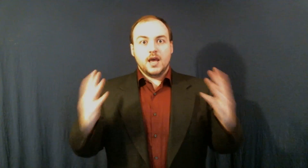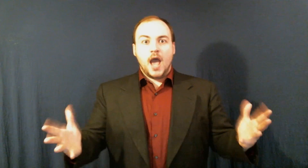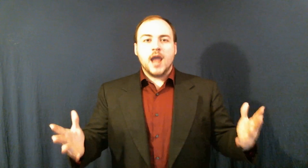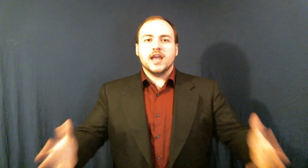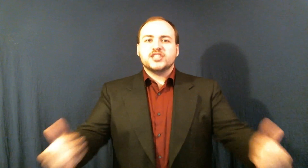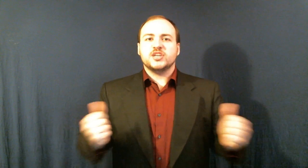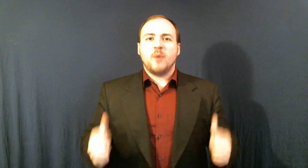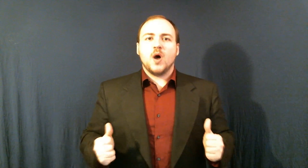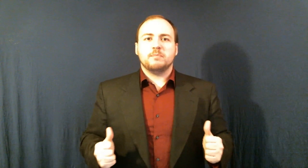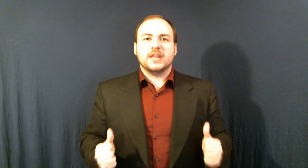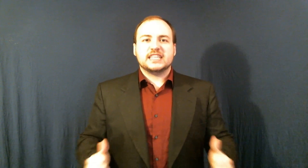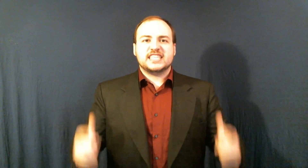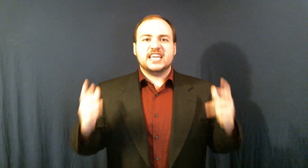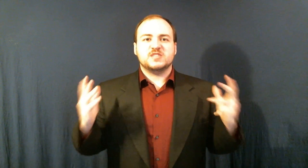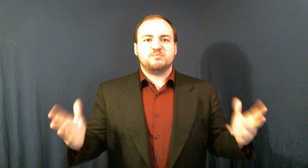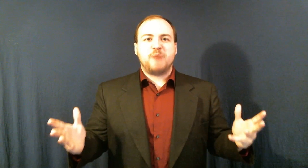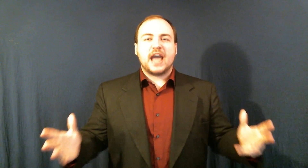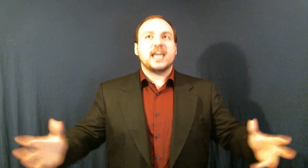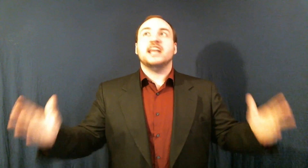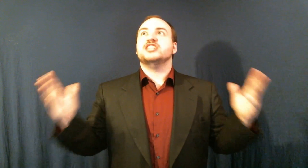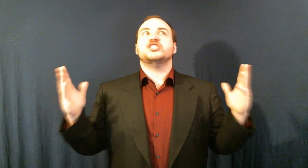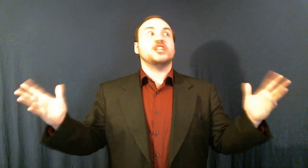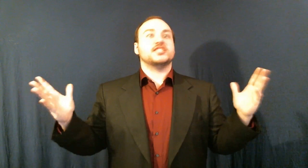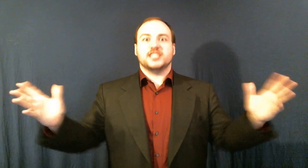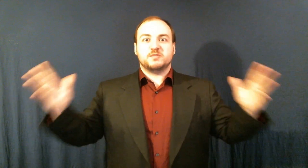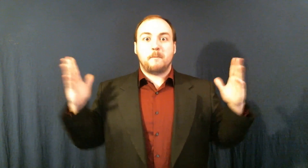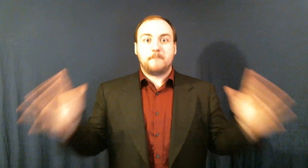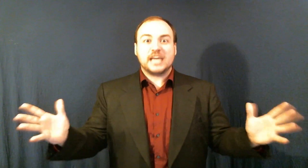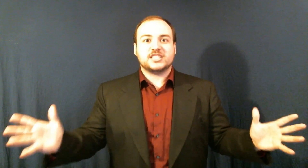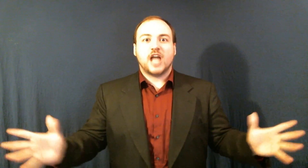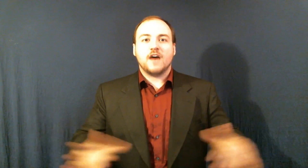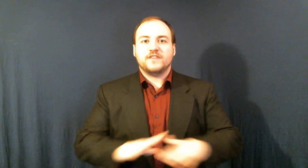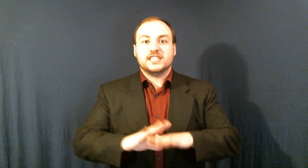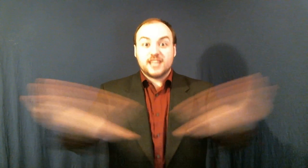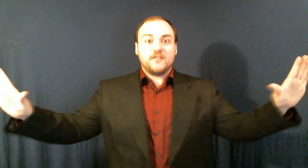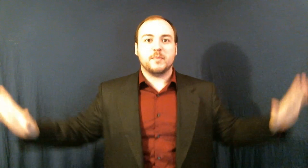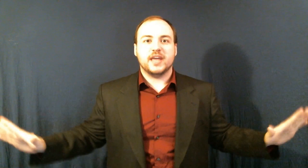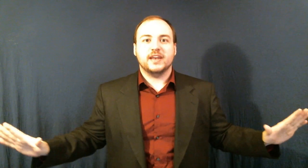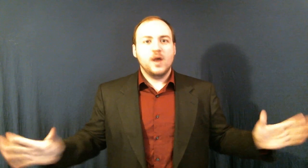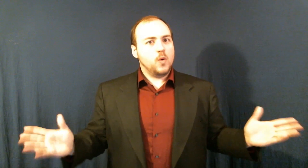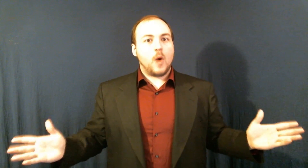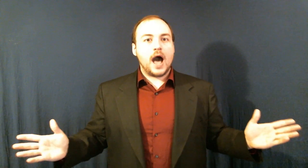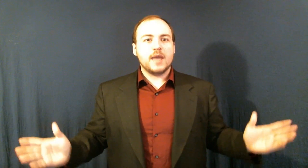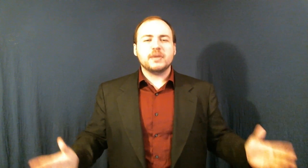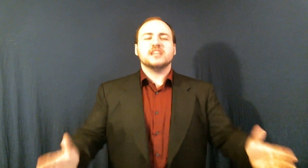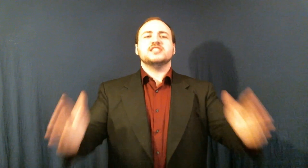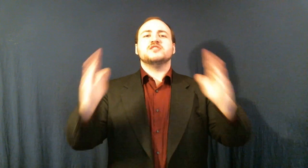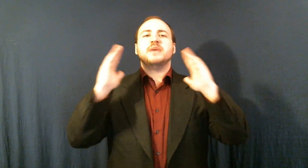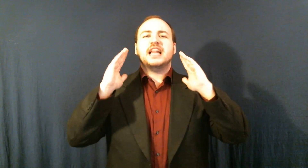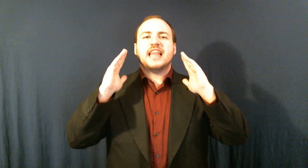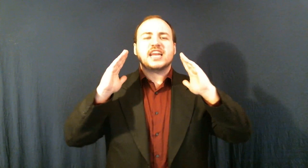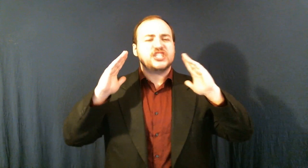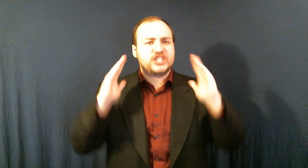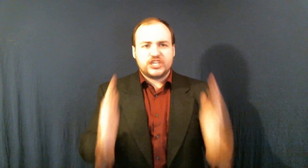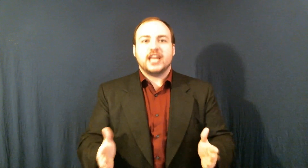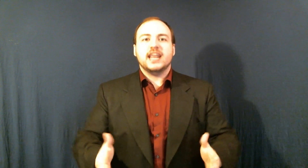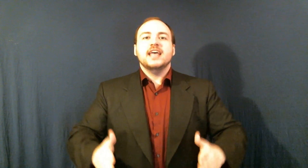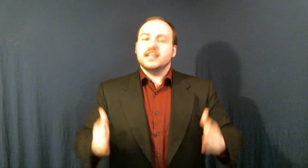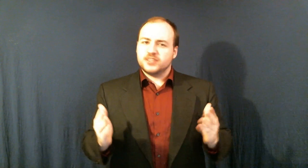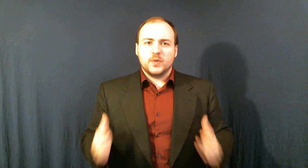Hey, it's your boy Blitz. He's back and he's just as pissed off as he's ever been. Why? Because there's been a lot of shit that's